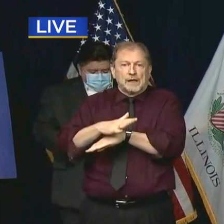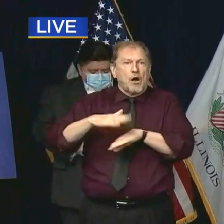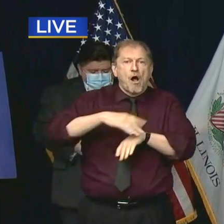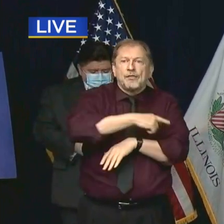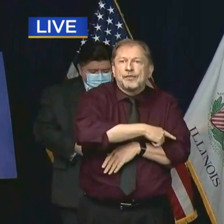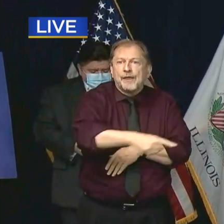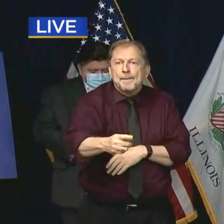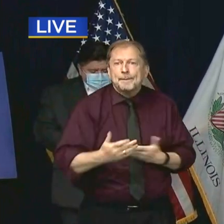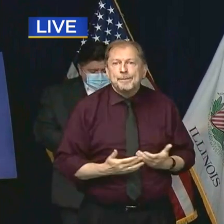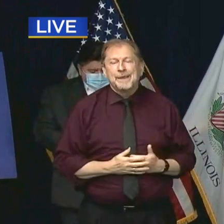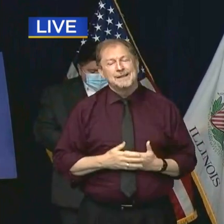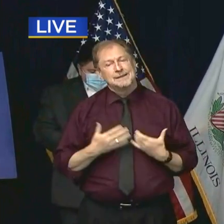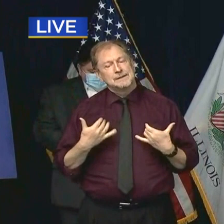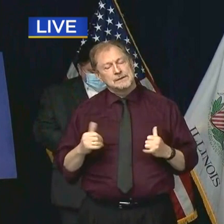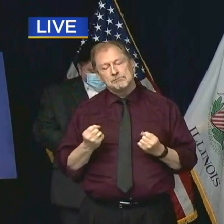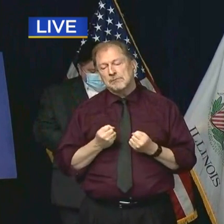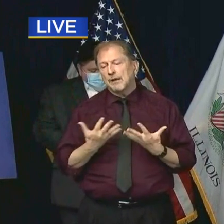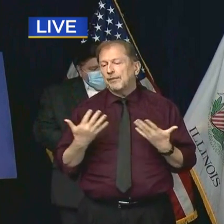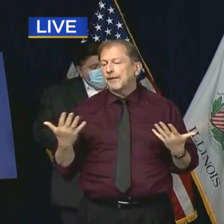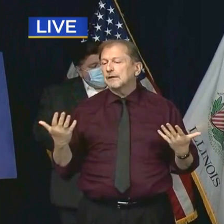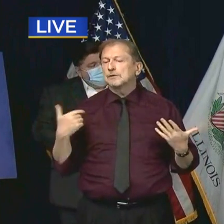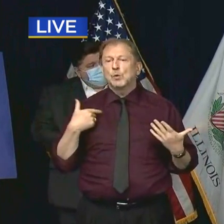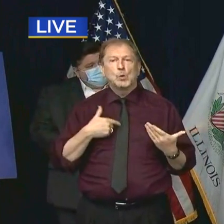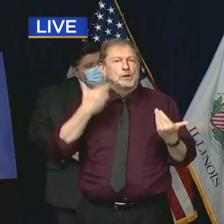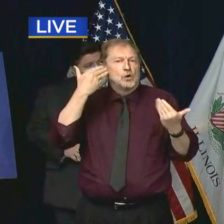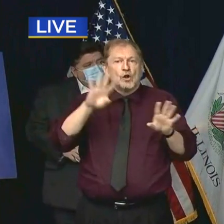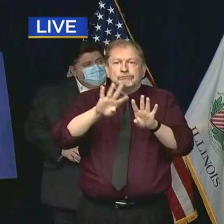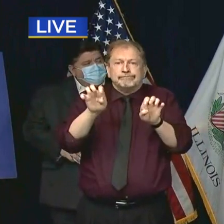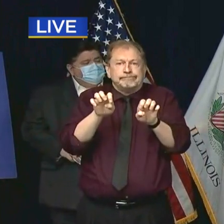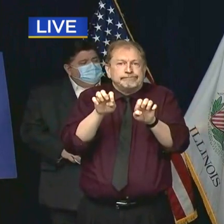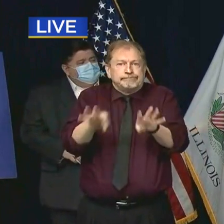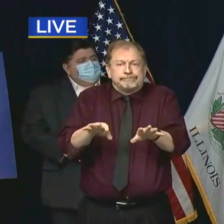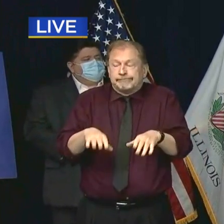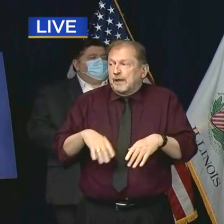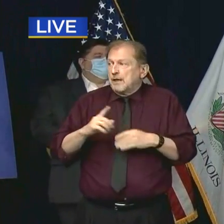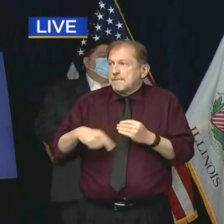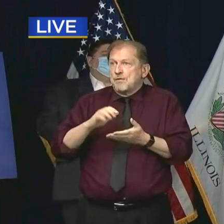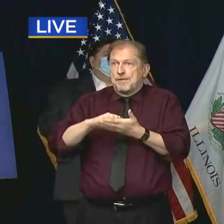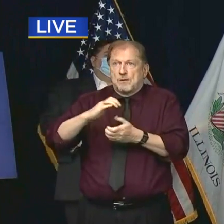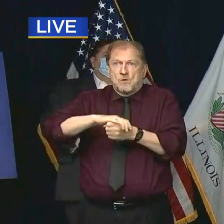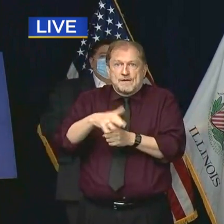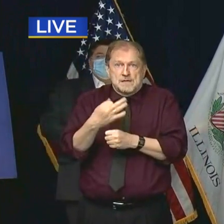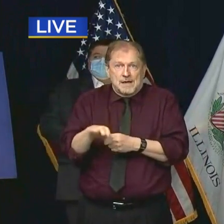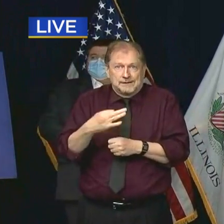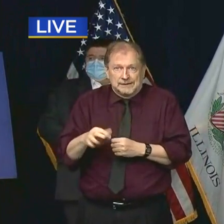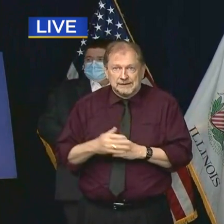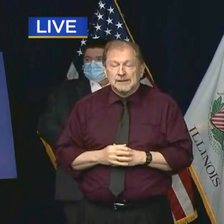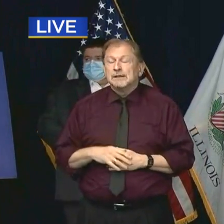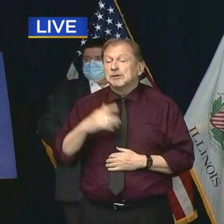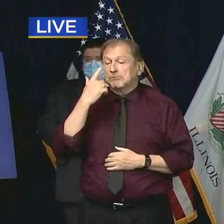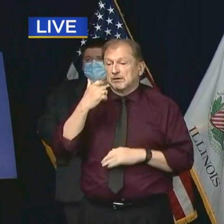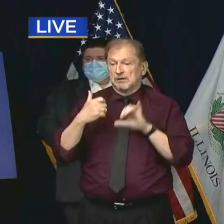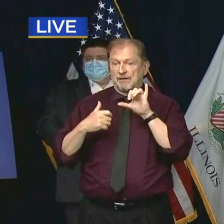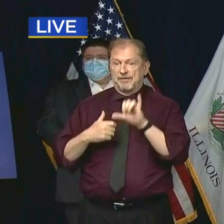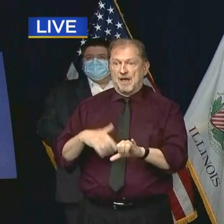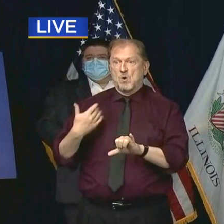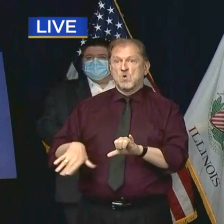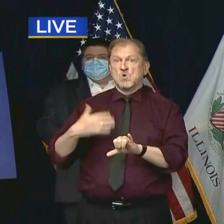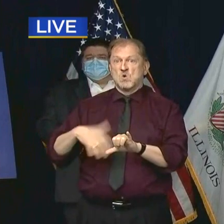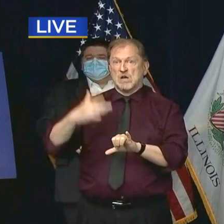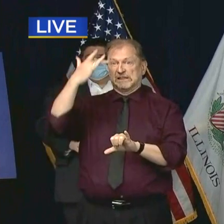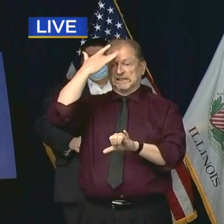a lot of unknowns. In some cases, there are more questions than answers. And it's due to this novel virus.